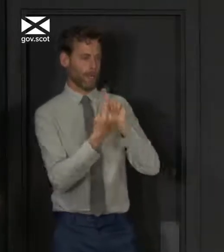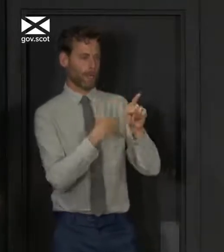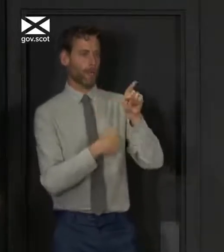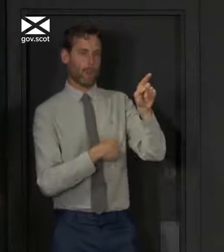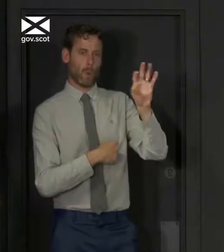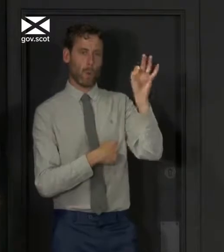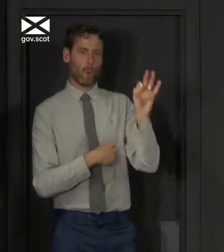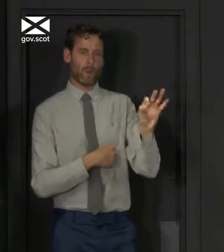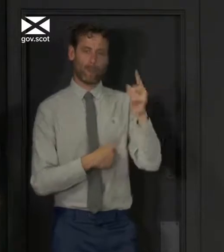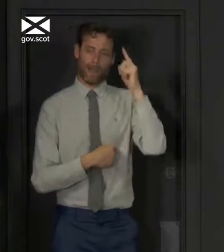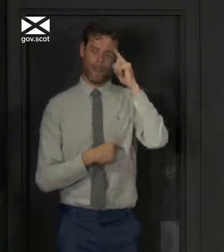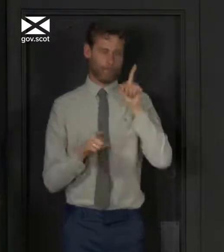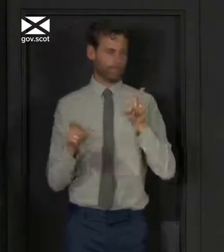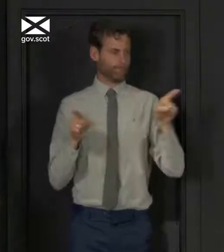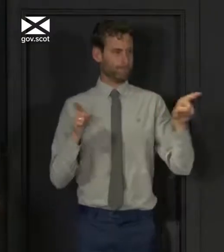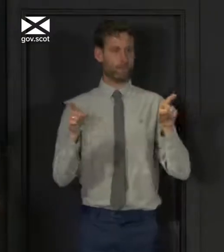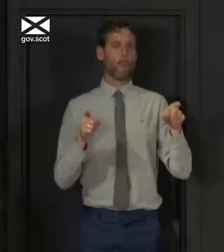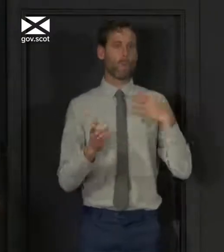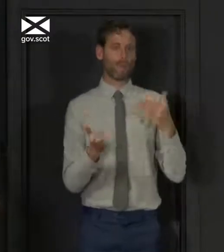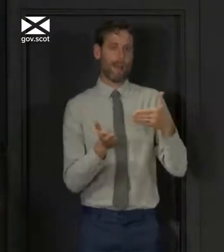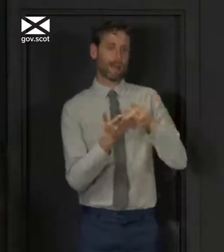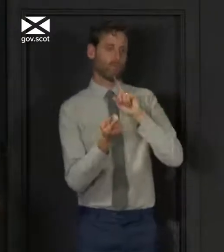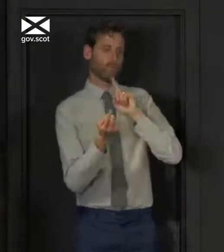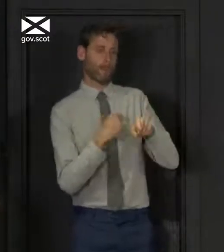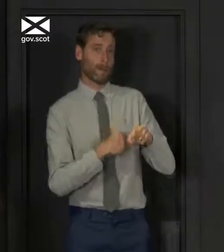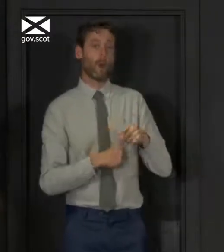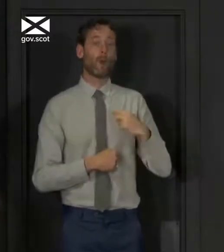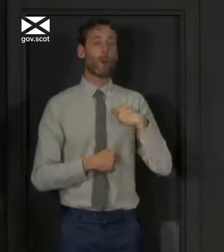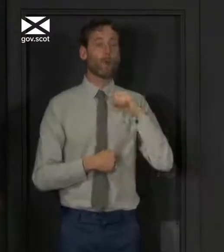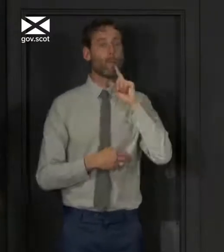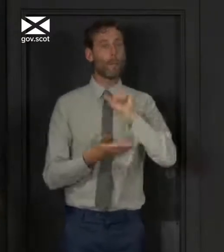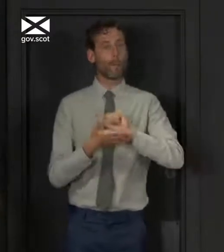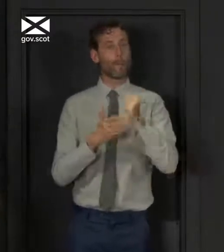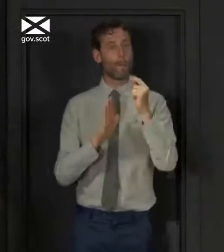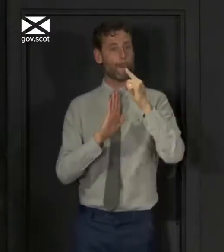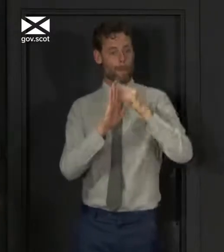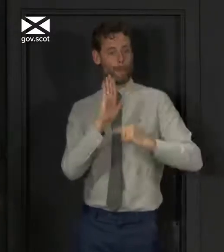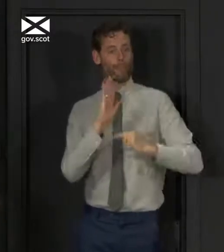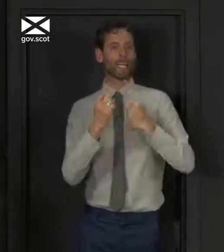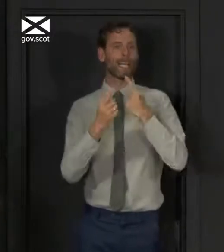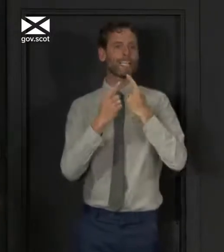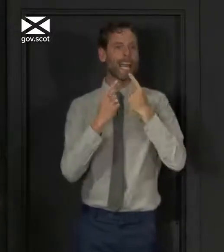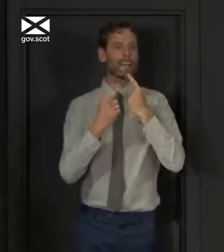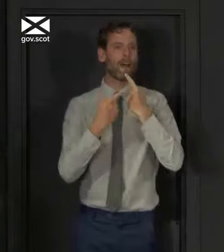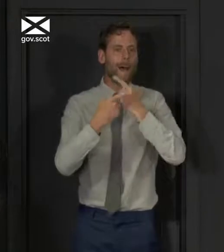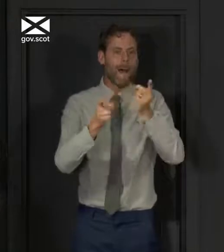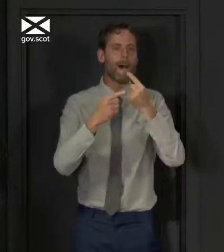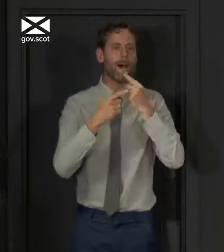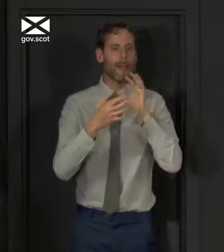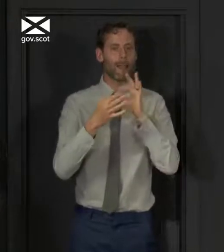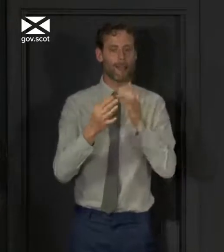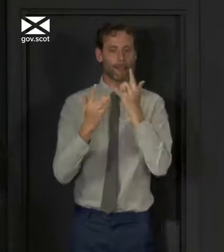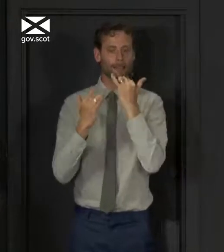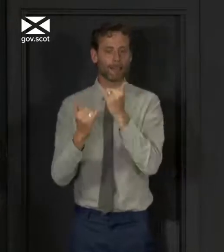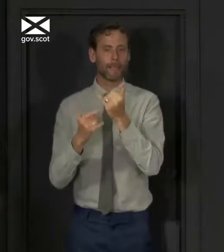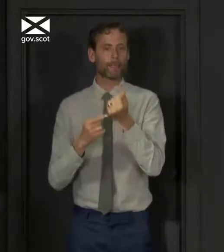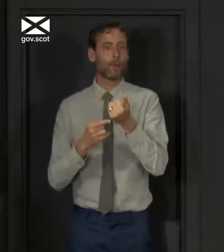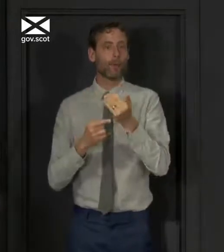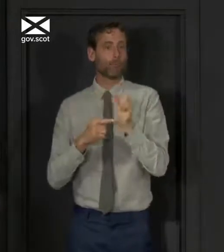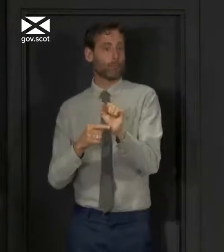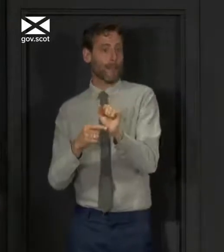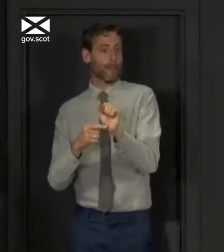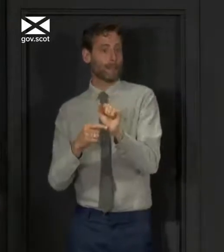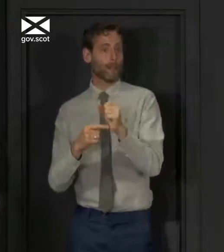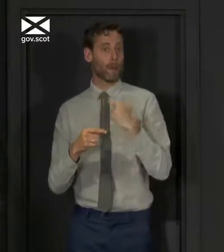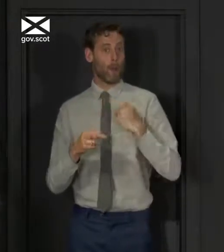but both Gregor and Jean might want to say a little bit more. So we will be publishing data from Test and Protect, and we will set out, I hope, next week